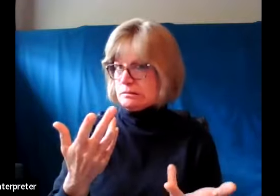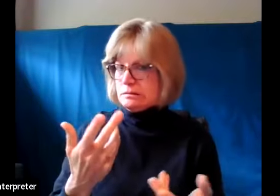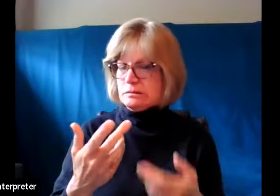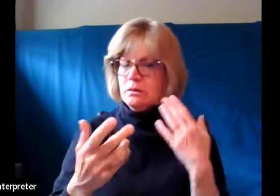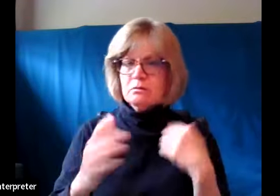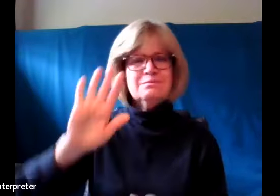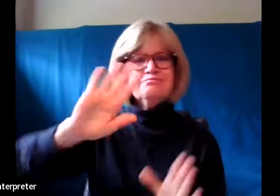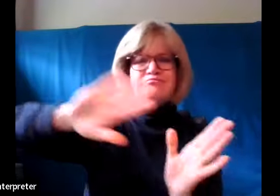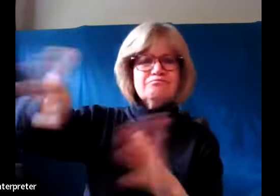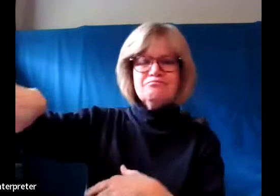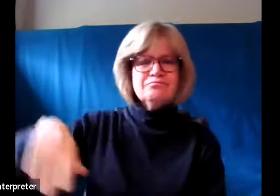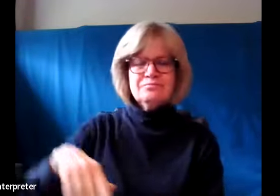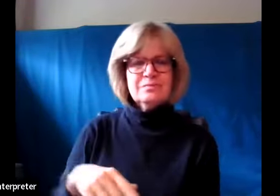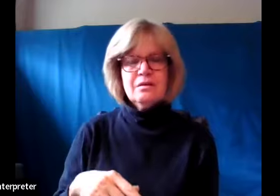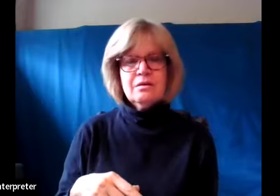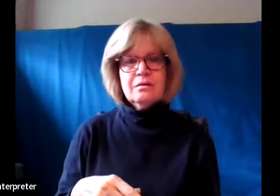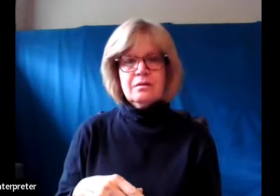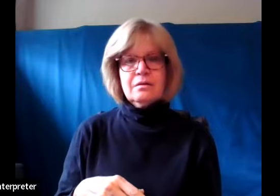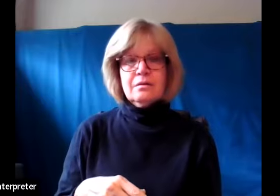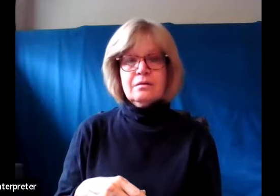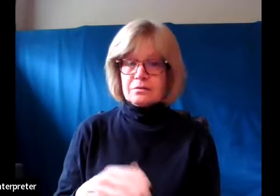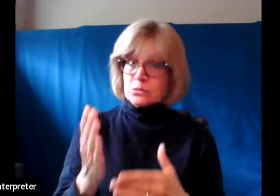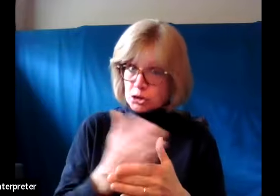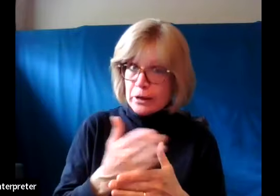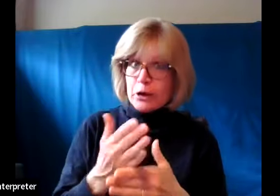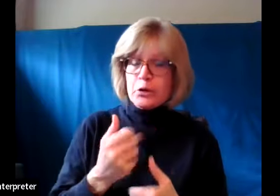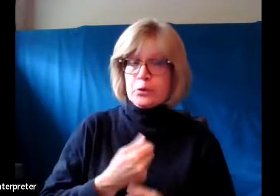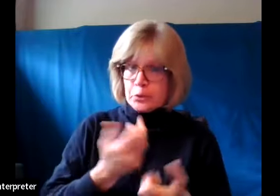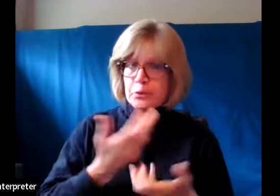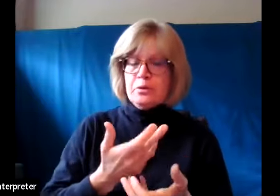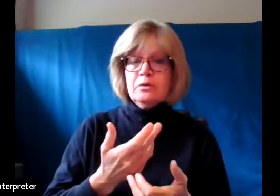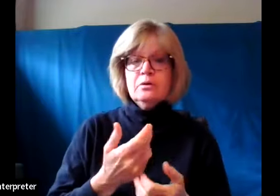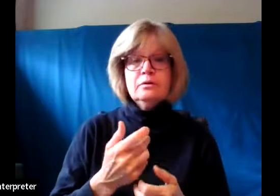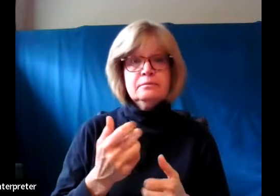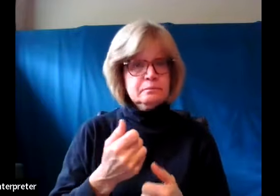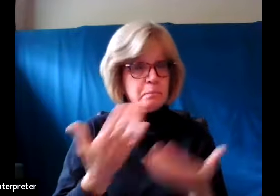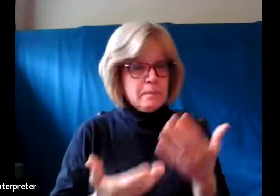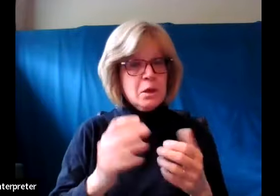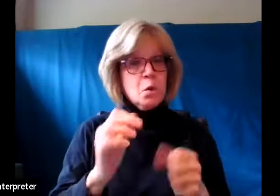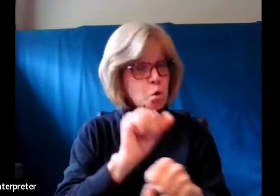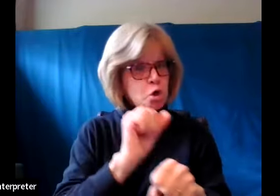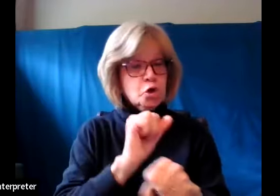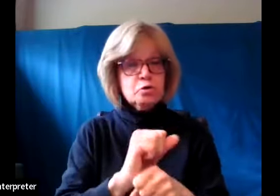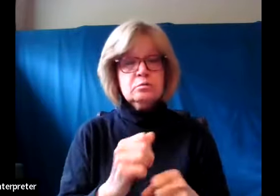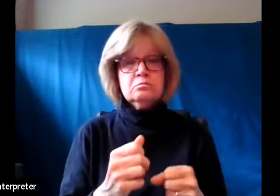One thing we can do is share with our friends and colleagues at work, perhaps,